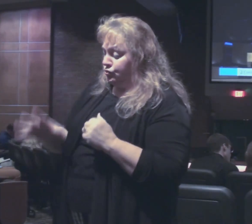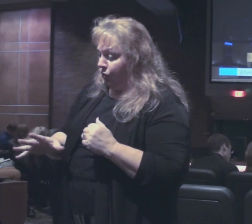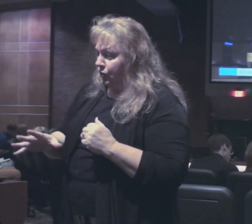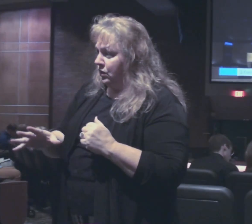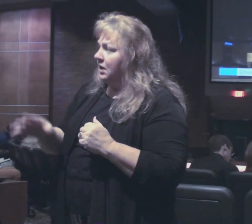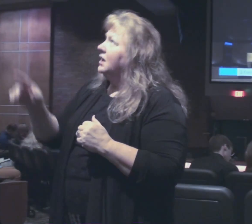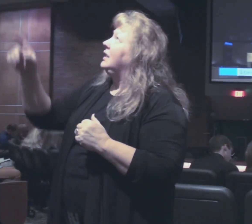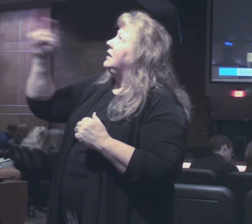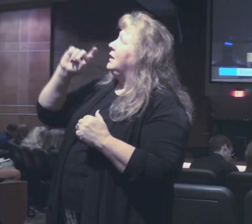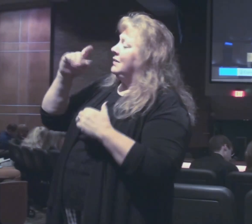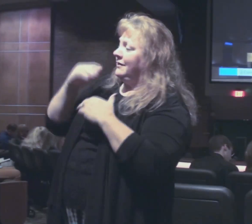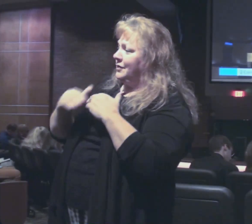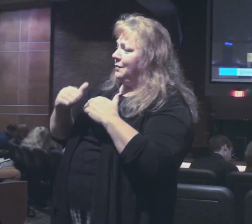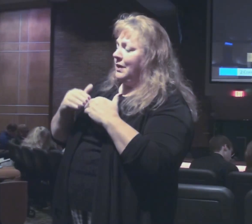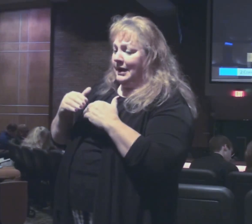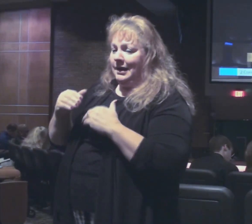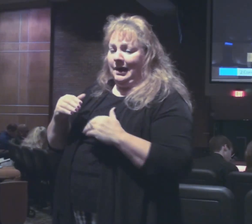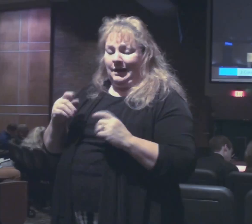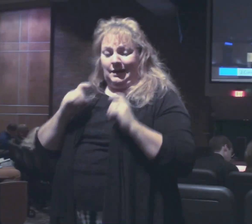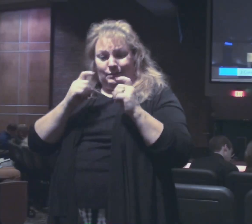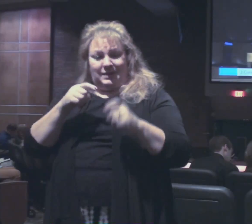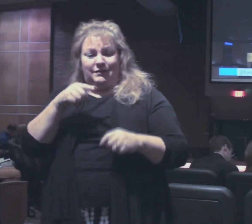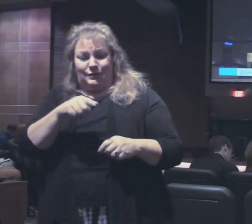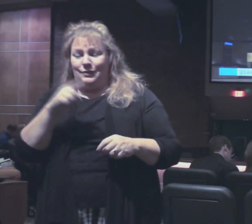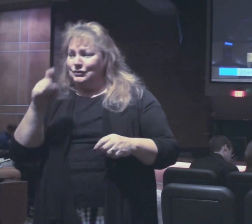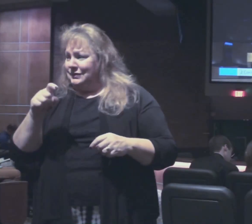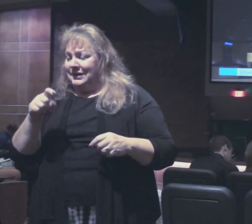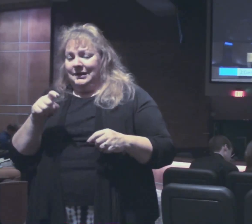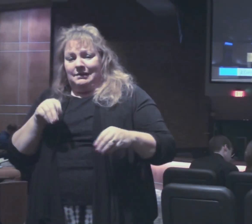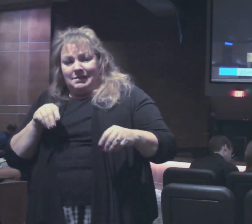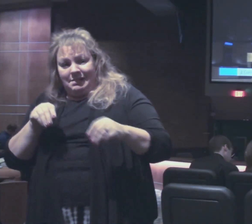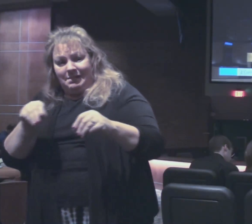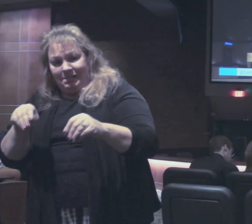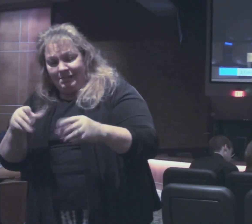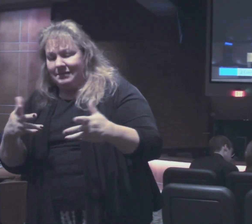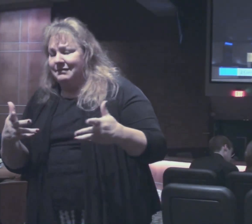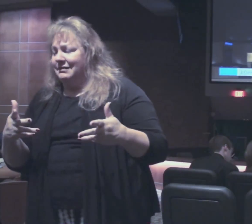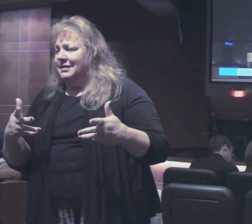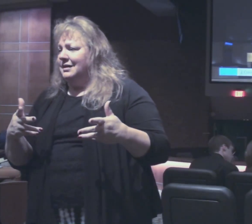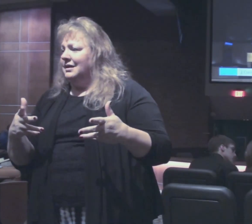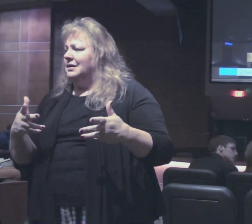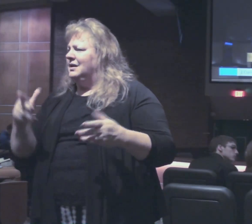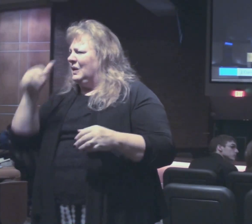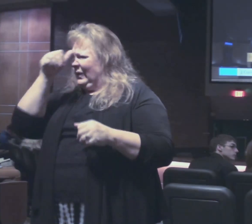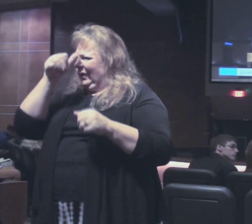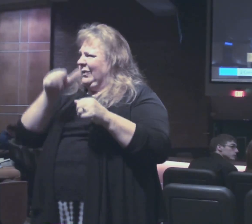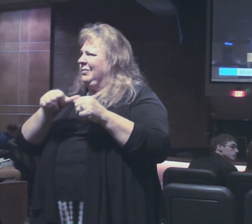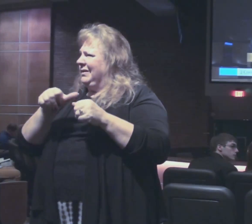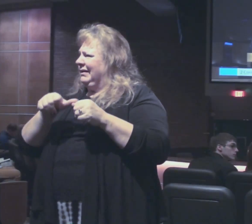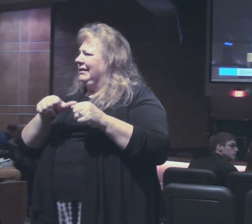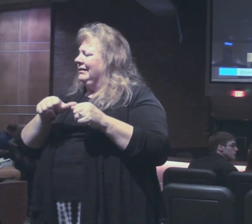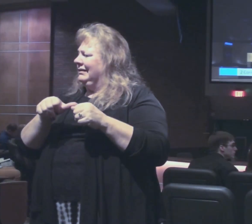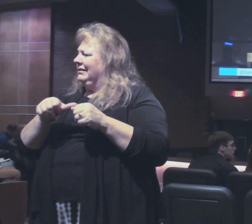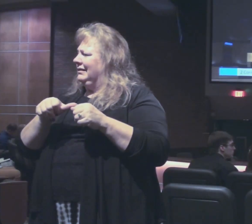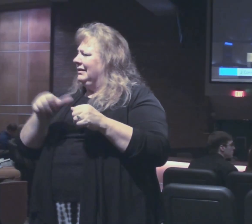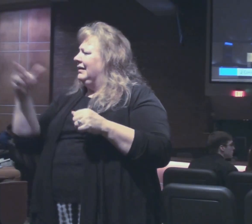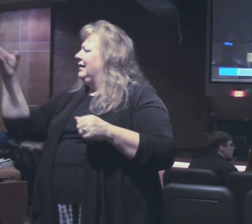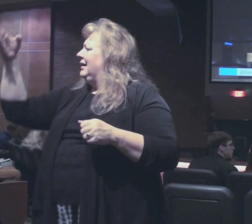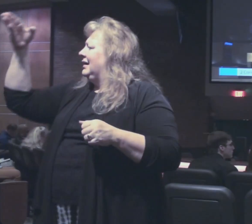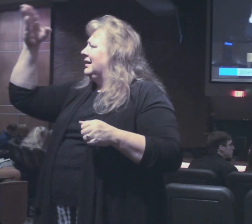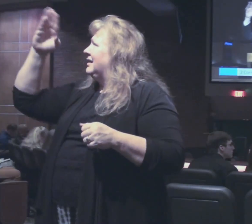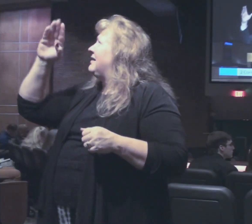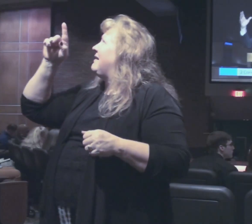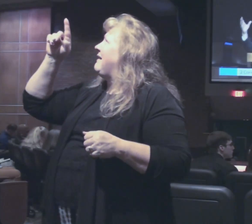supply and multiply your seed for sowing and increase the harvest of your righteousness reminder God